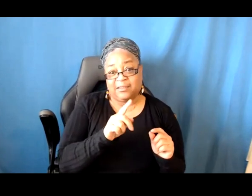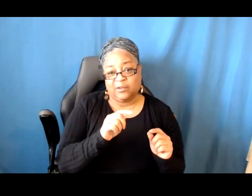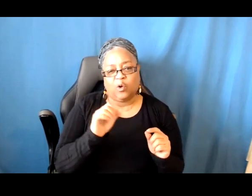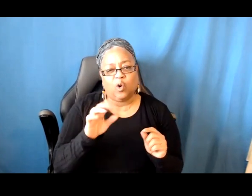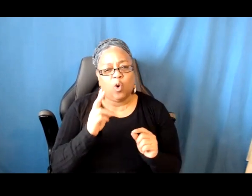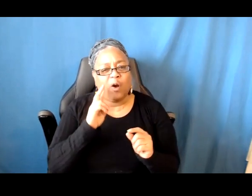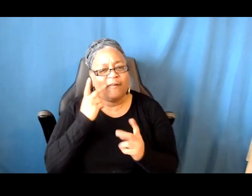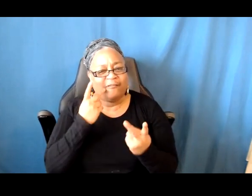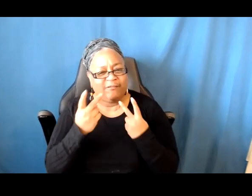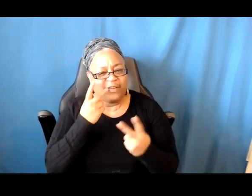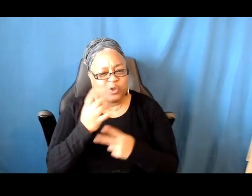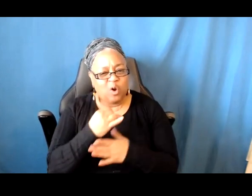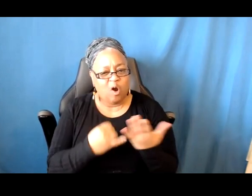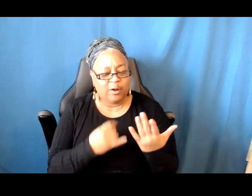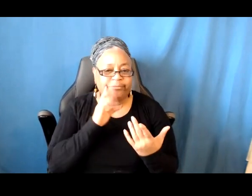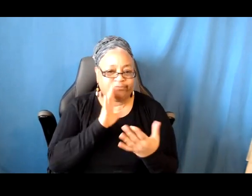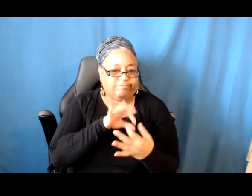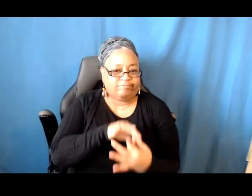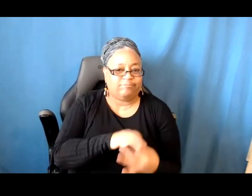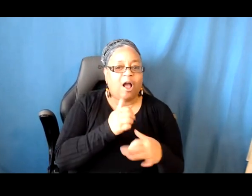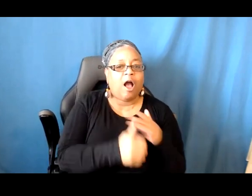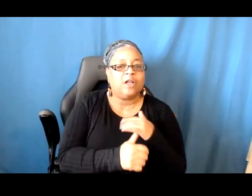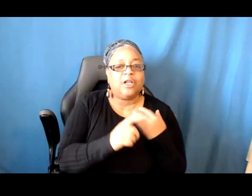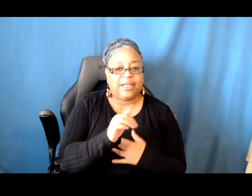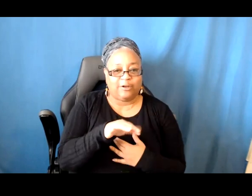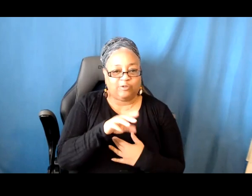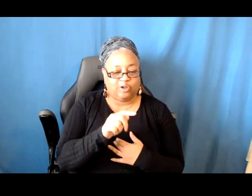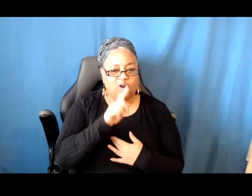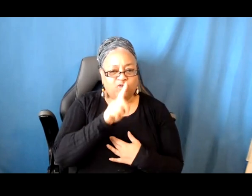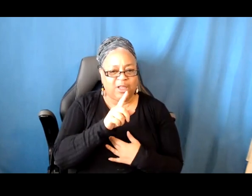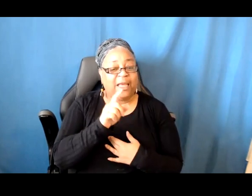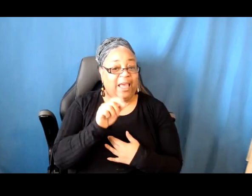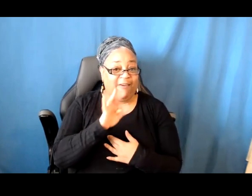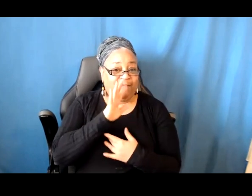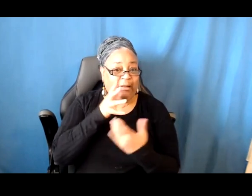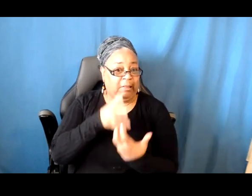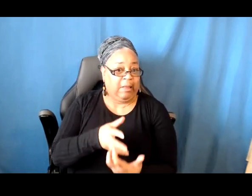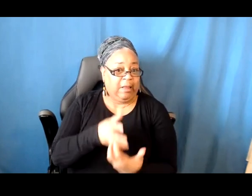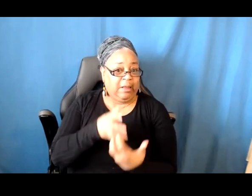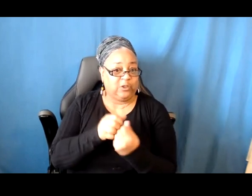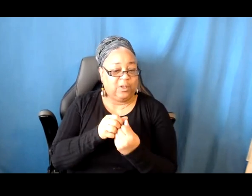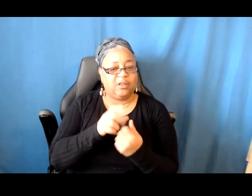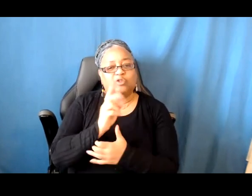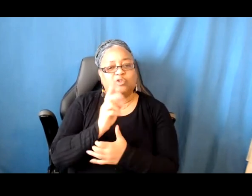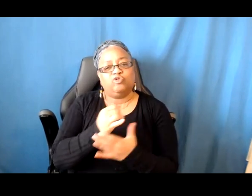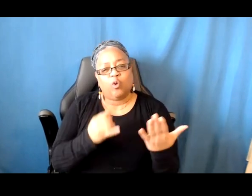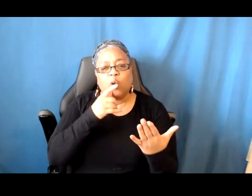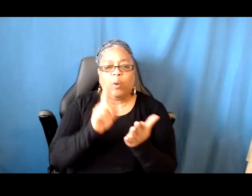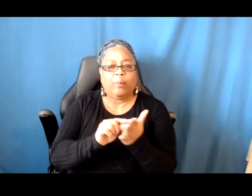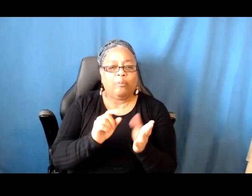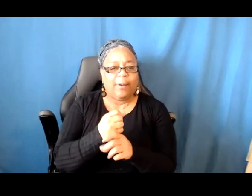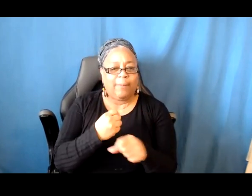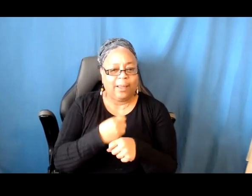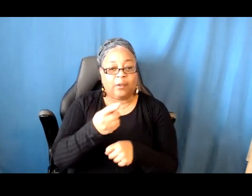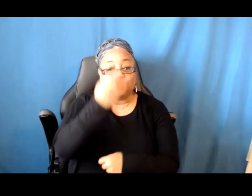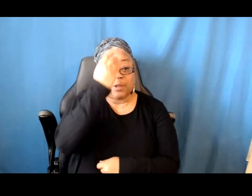Though again, if it's something that for you really aligns itself more with perhaps drawing or printmaking, you tell